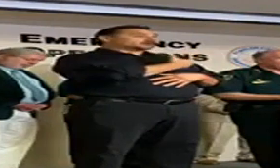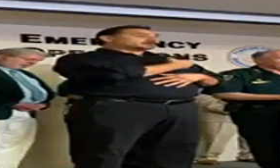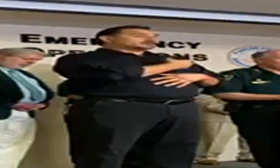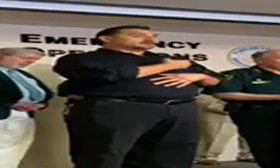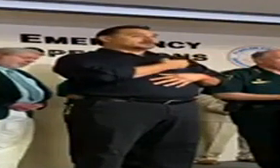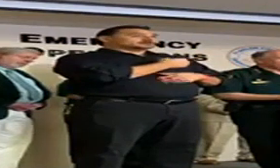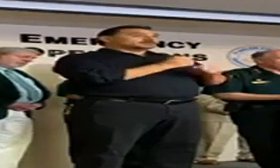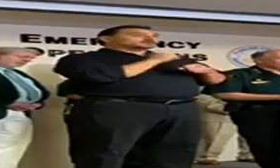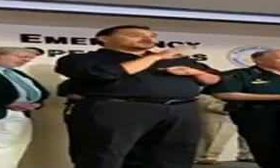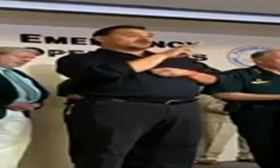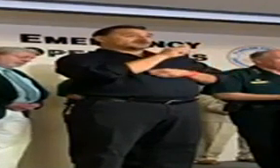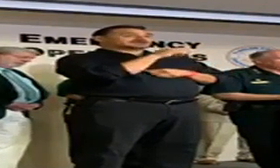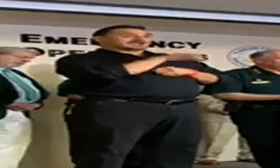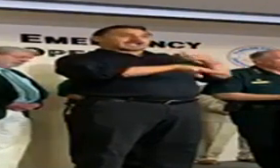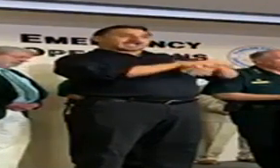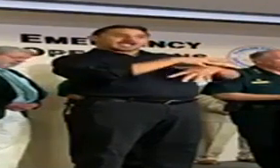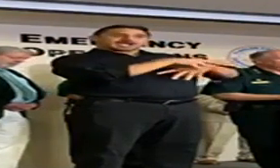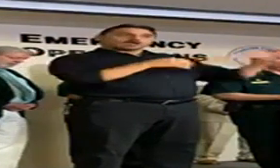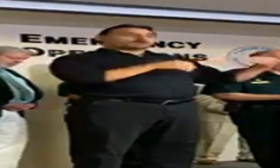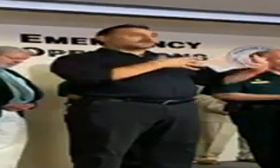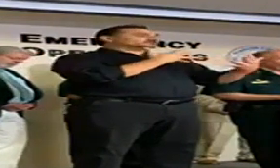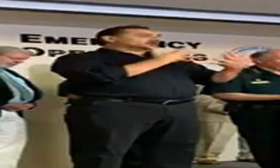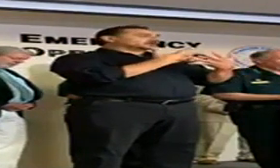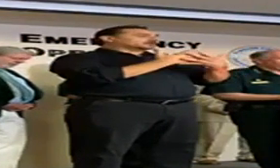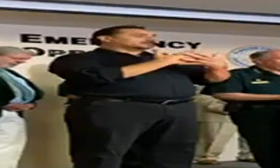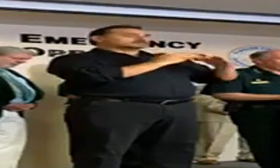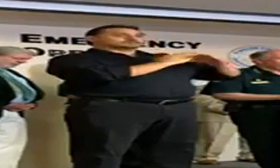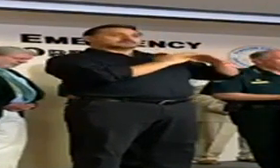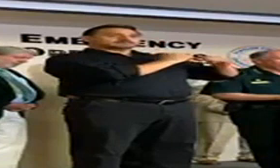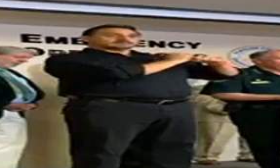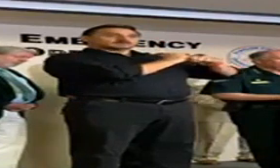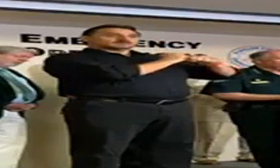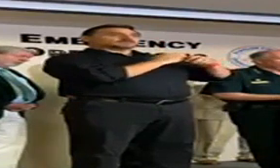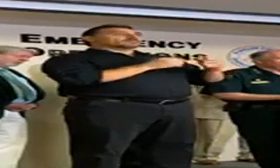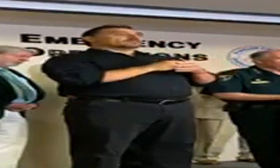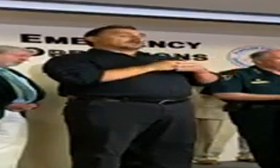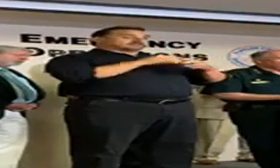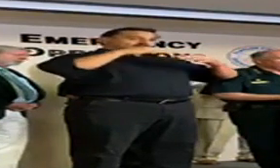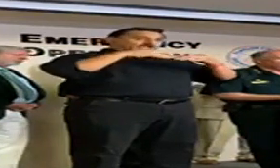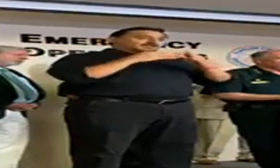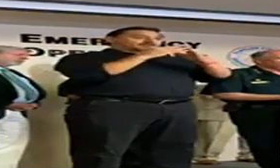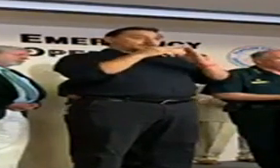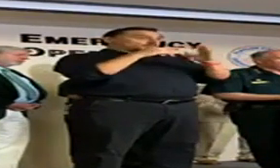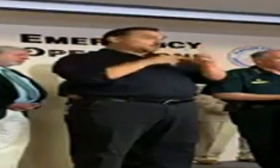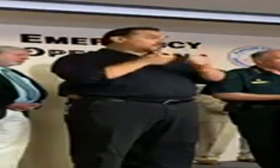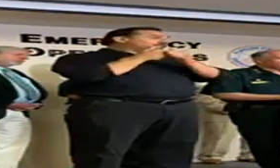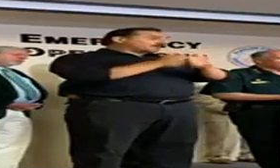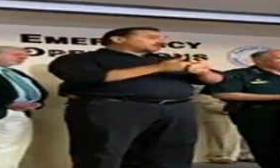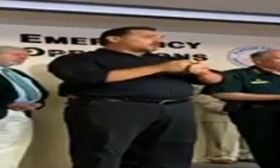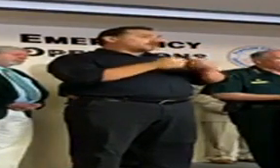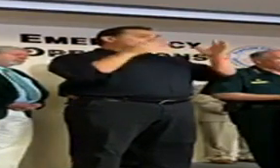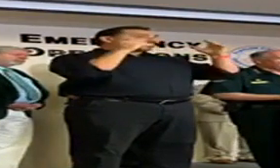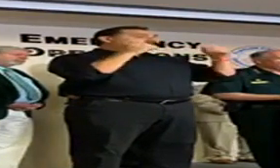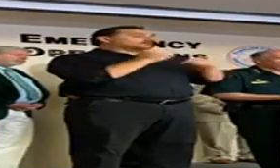virus out of the jail and the protocols have been implemented to hopefully ensure